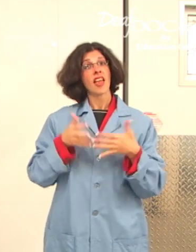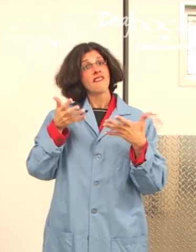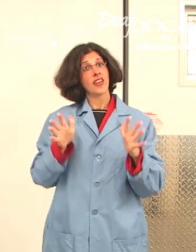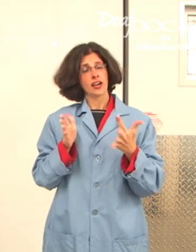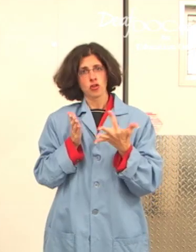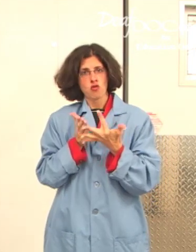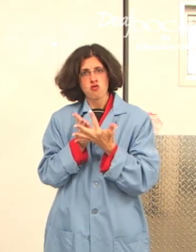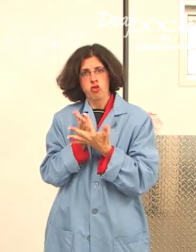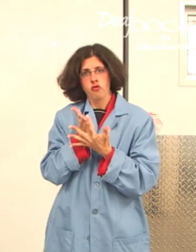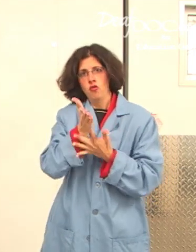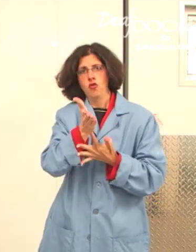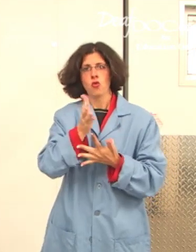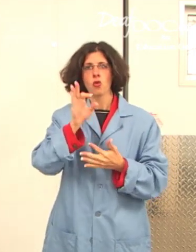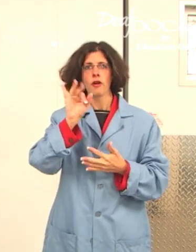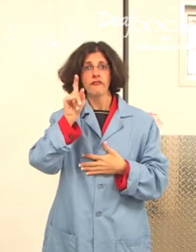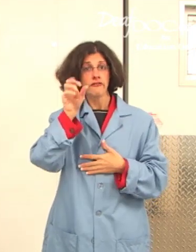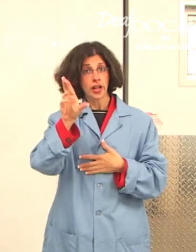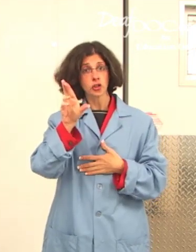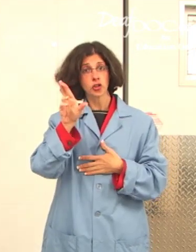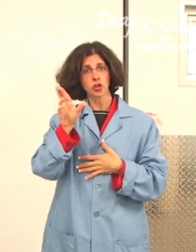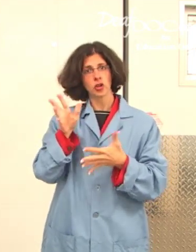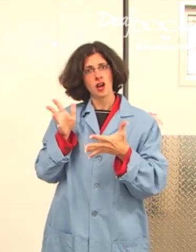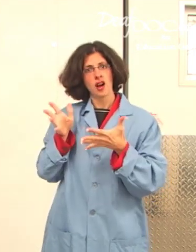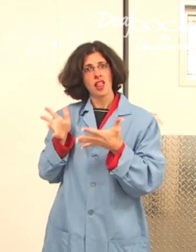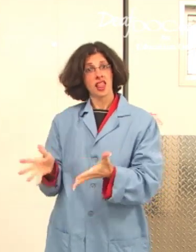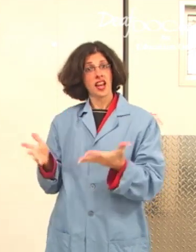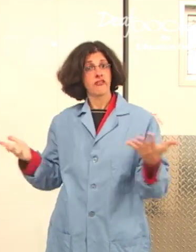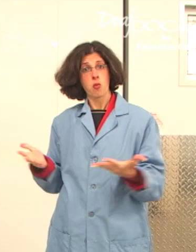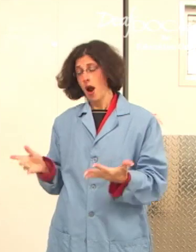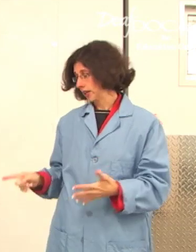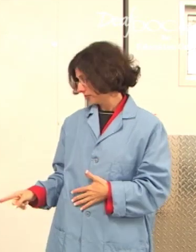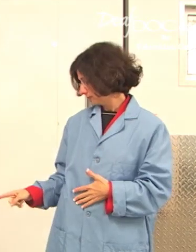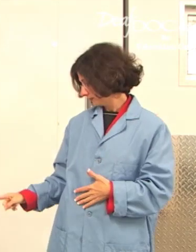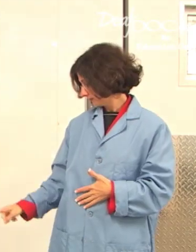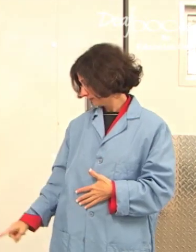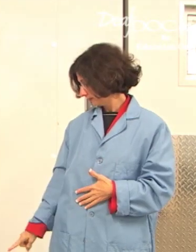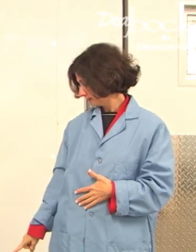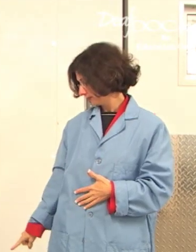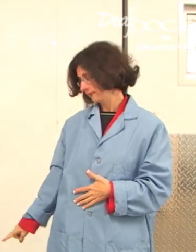The white blood cells stay in the filter while the red blood cells pass through.